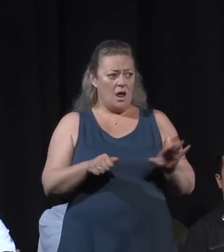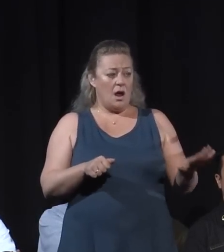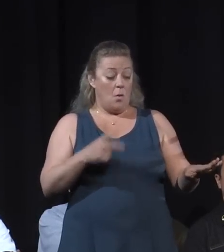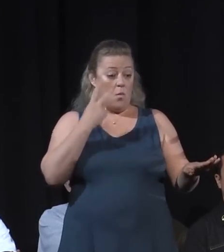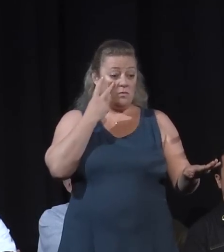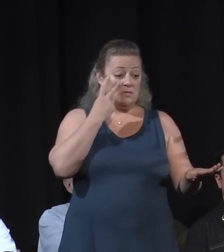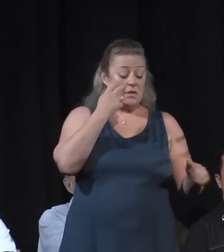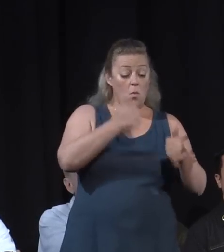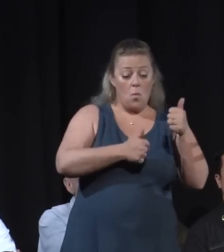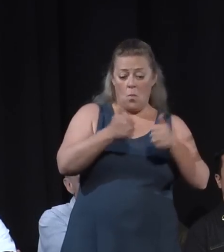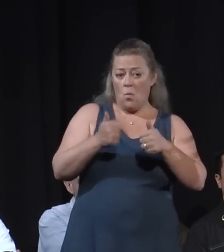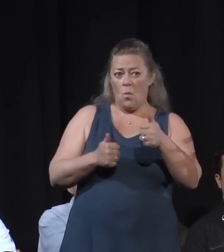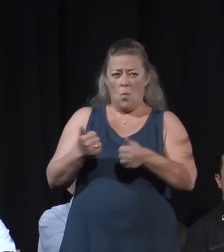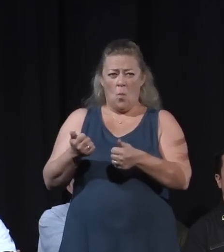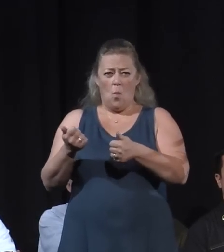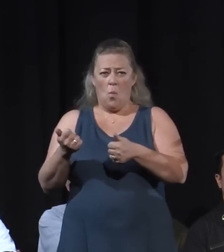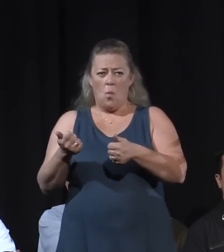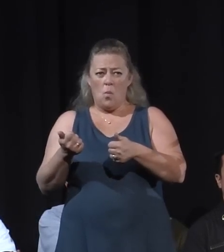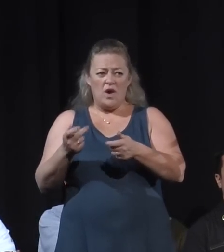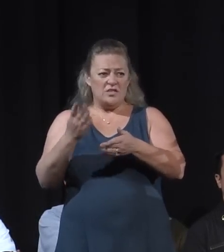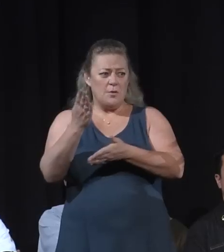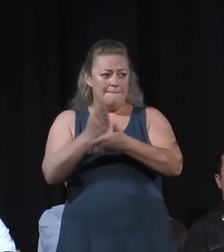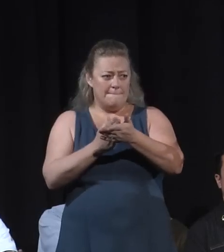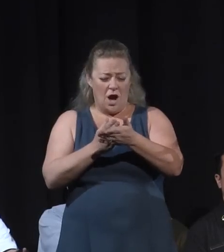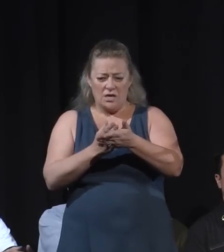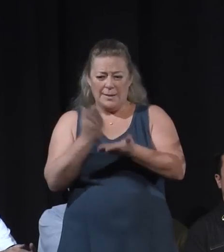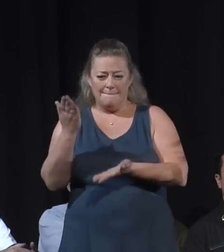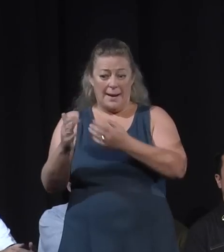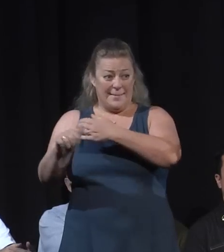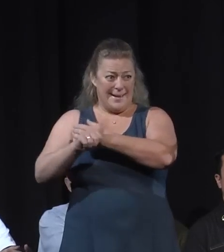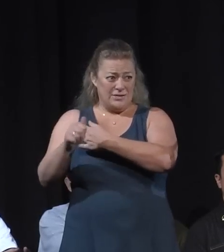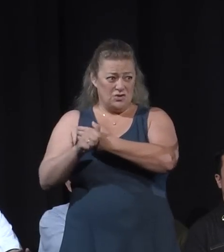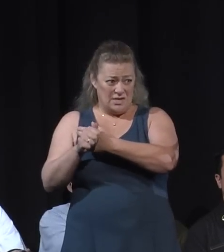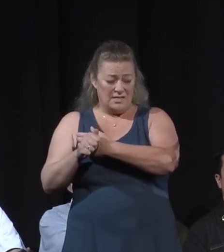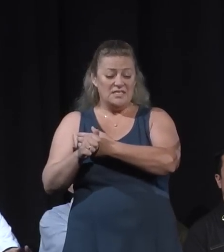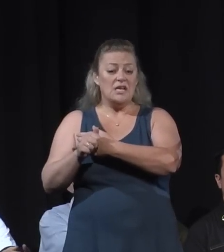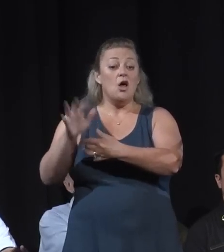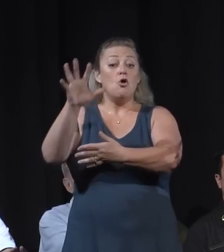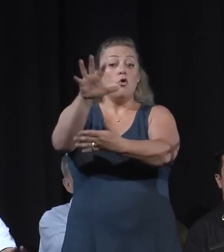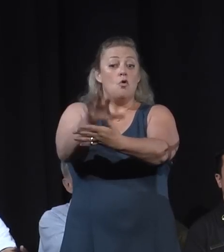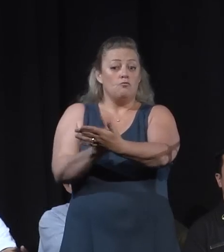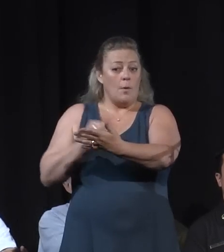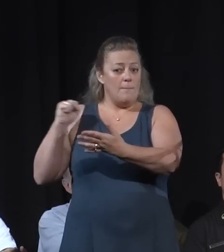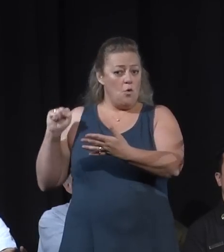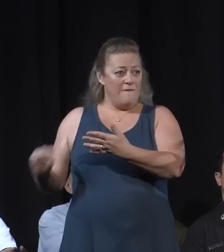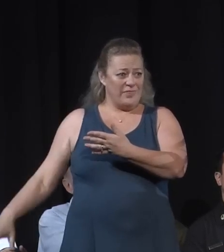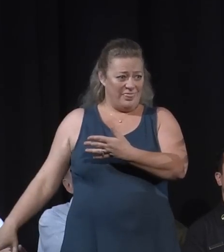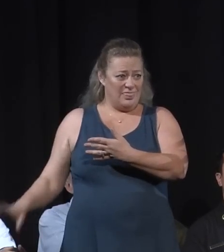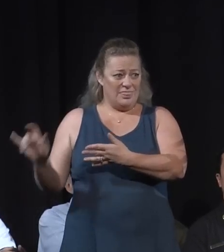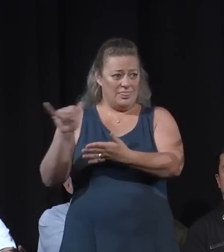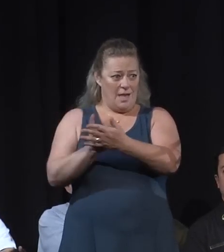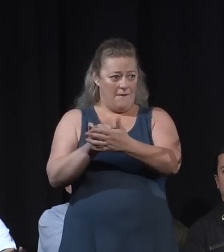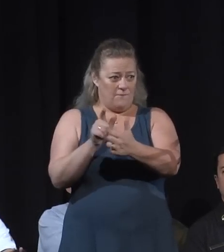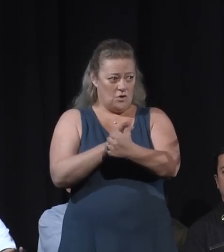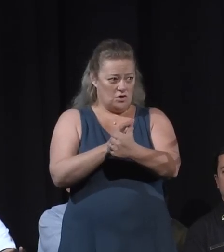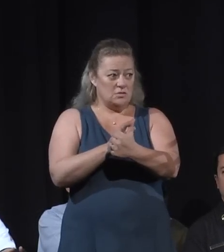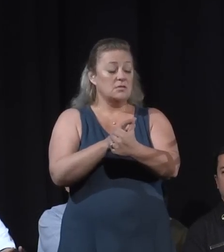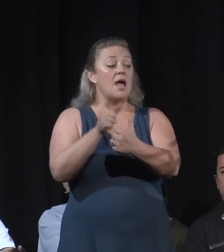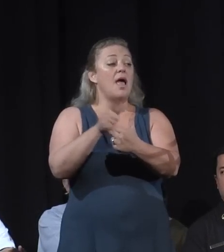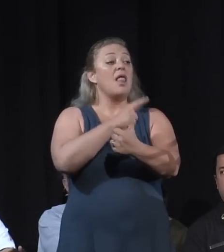being hazardous or potentially hazardous will be removed. And then once that's done, the remaining debris